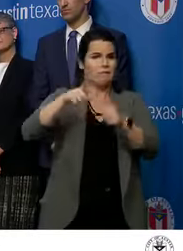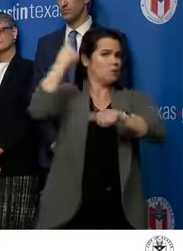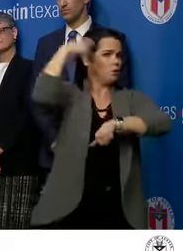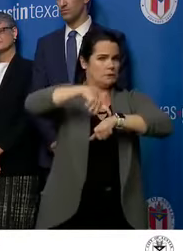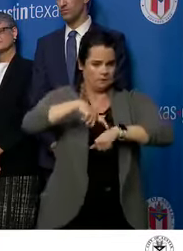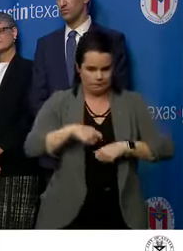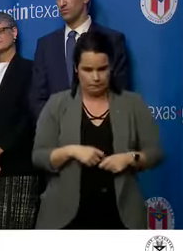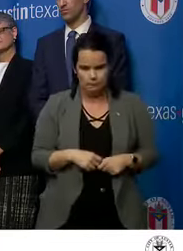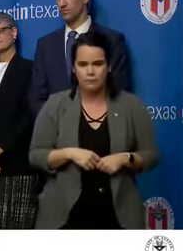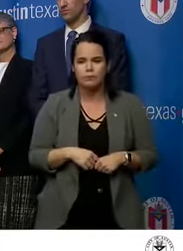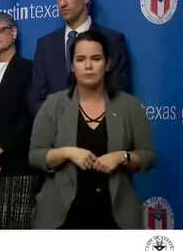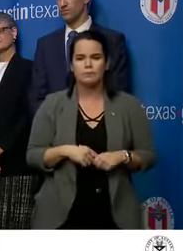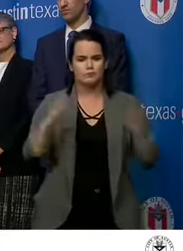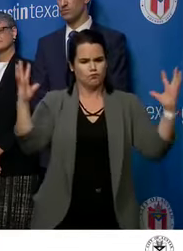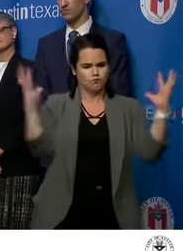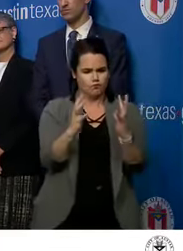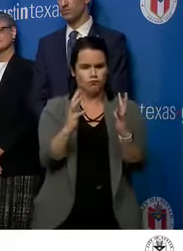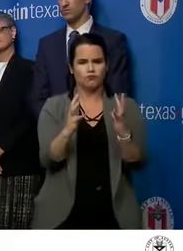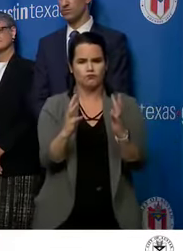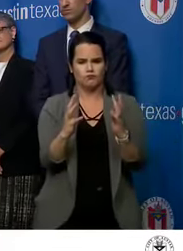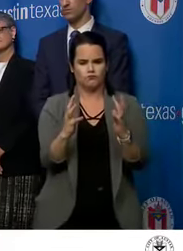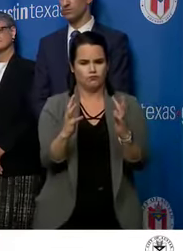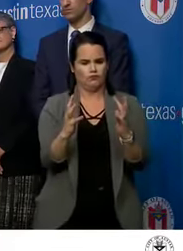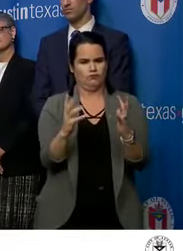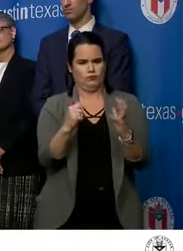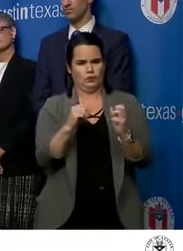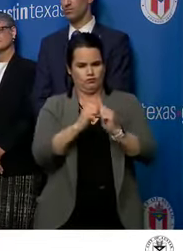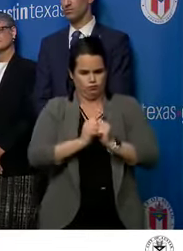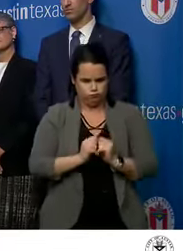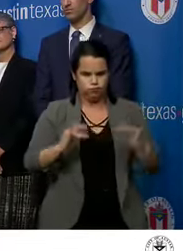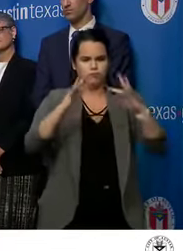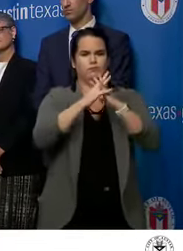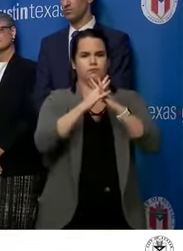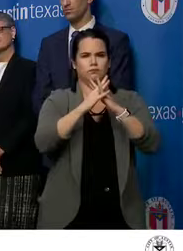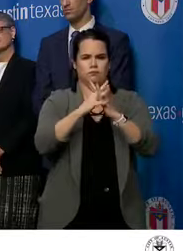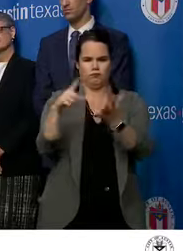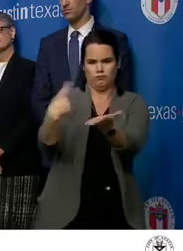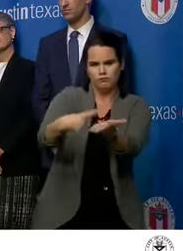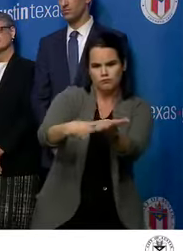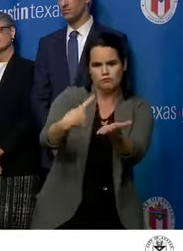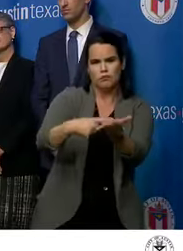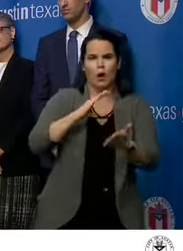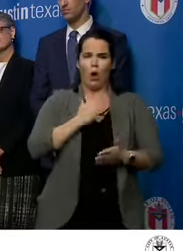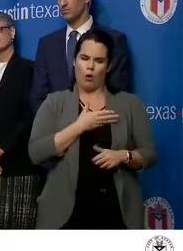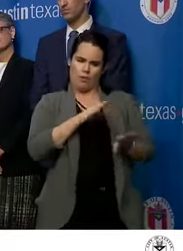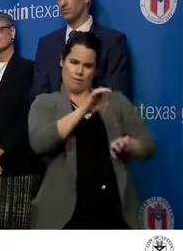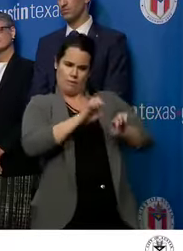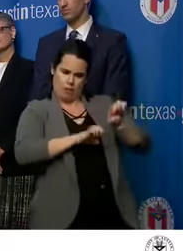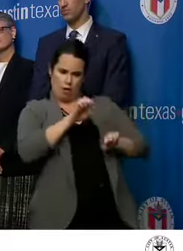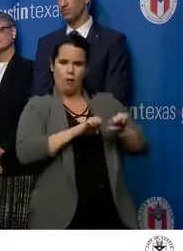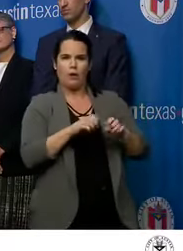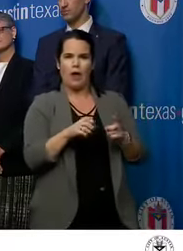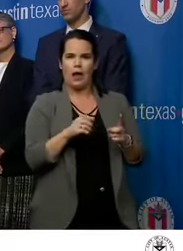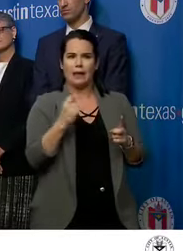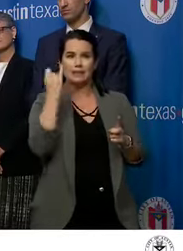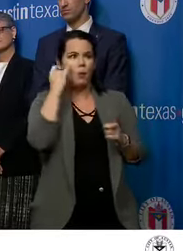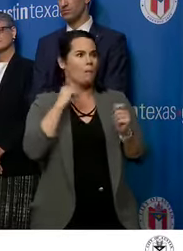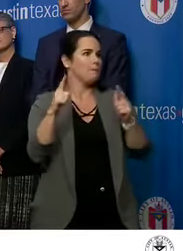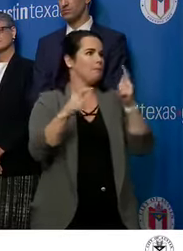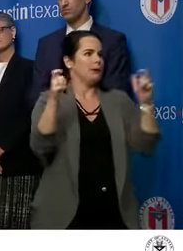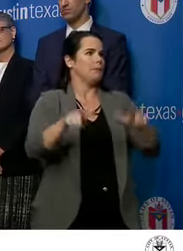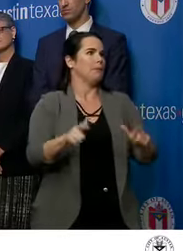time to form and to talk about, in particular, our evaluation and concerns regarding mass gatherings